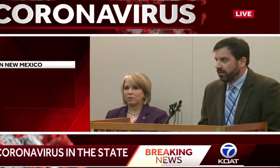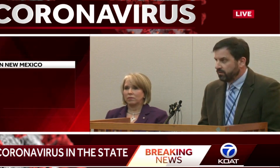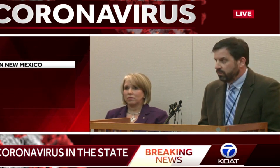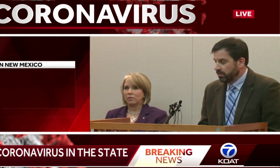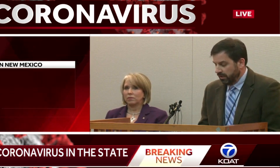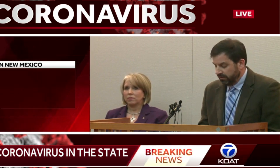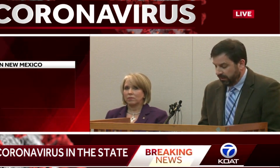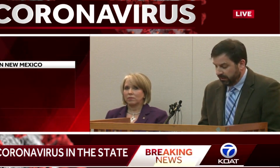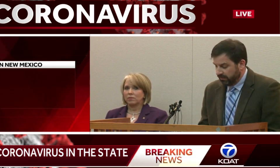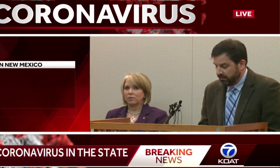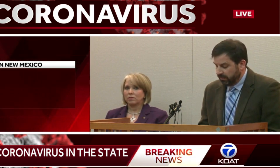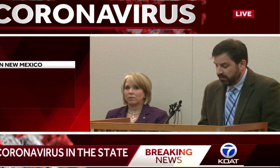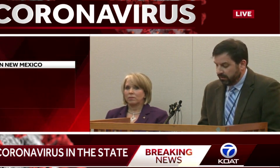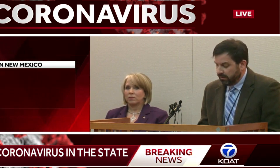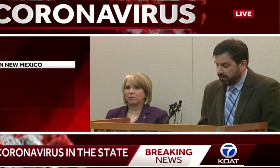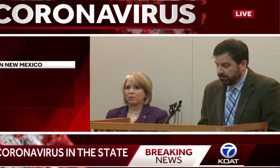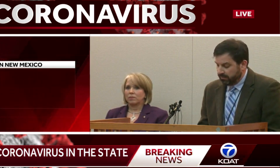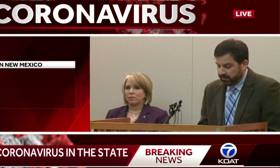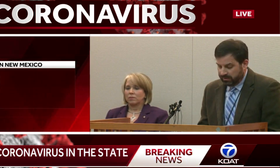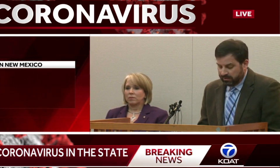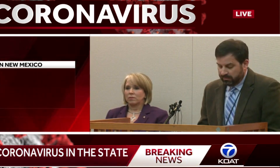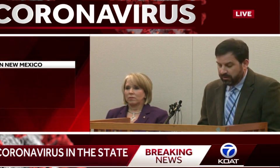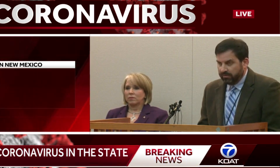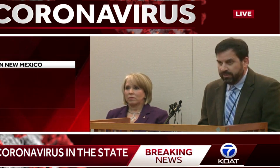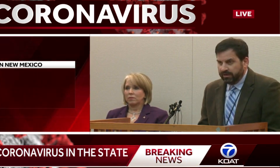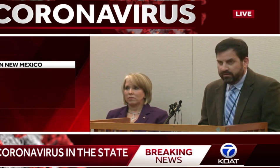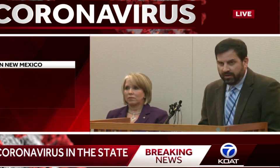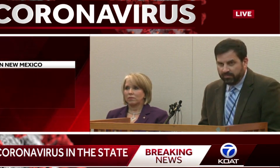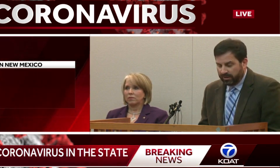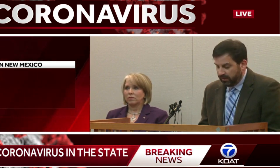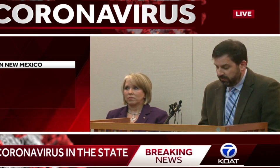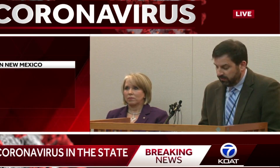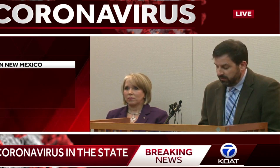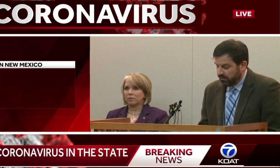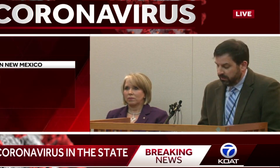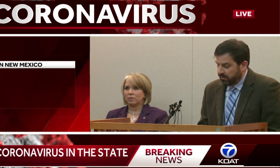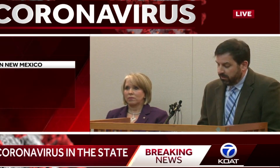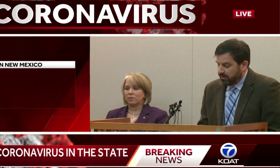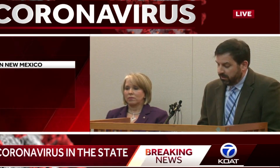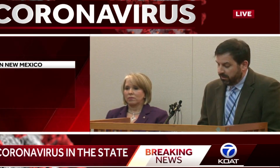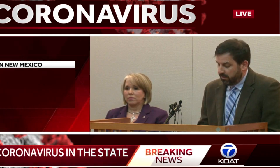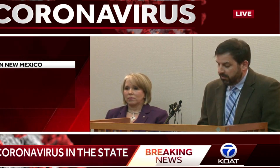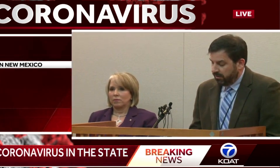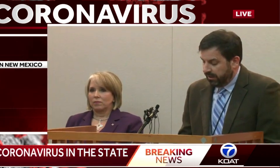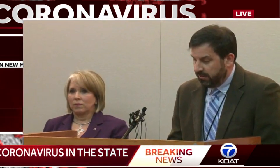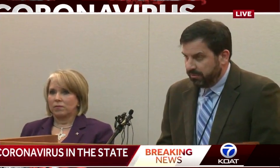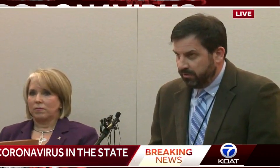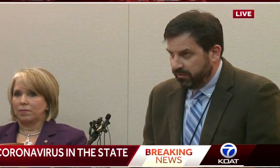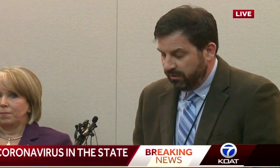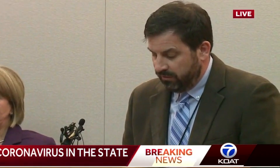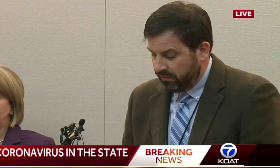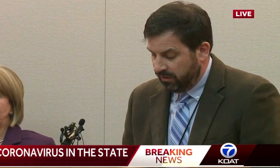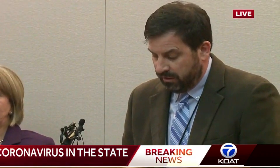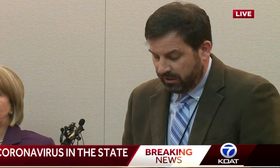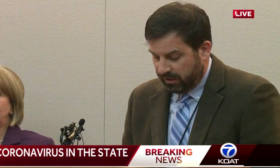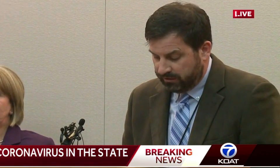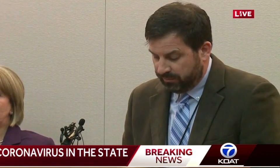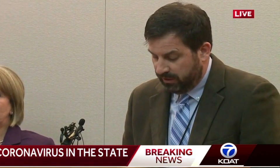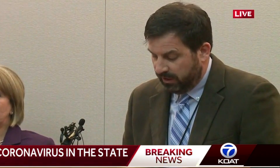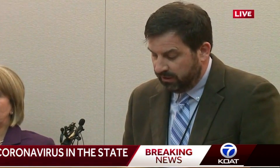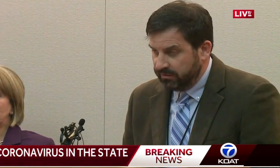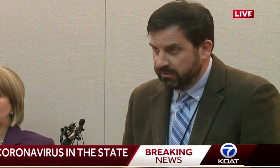is a close household contact of that same case. That person is